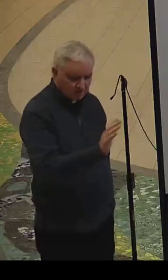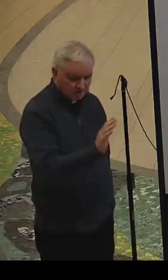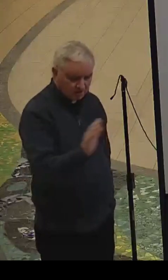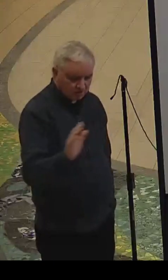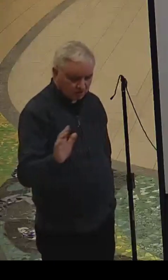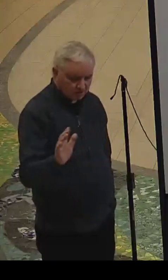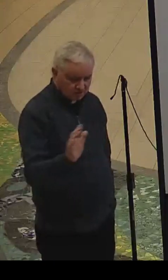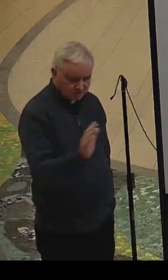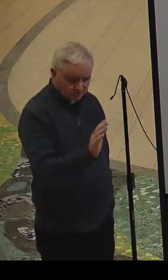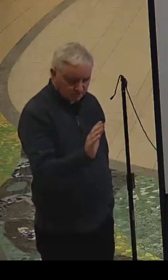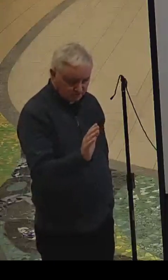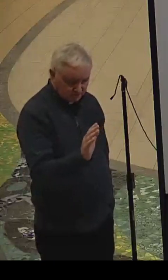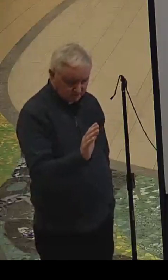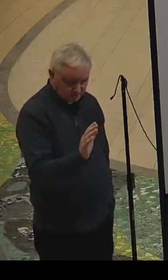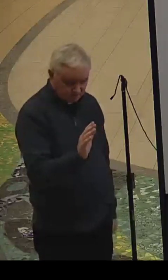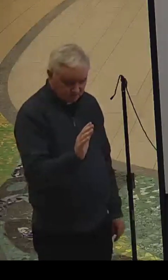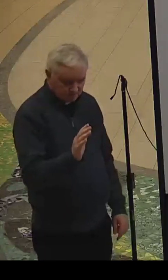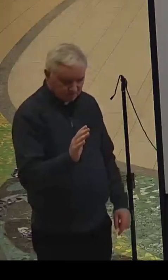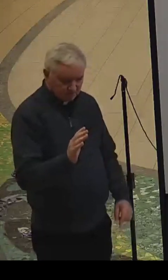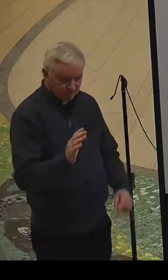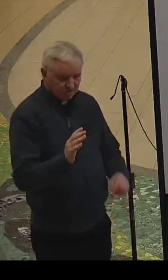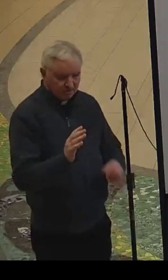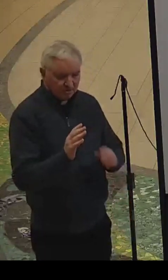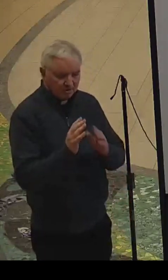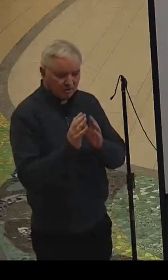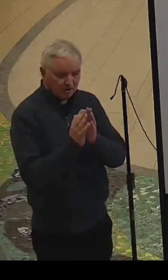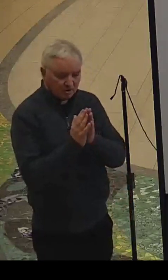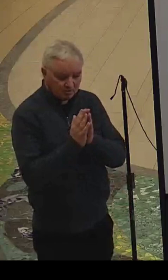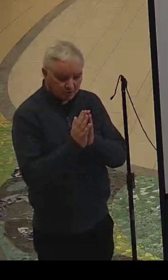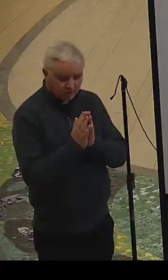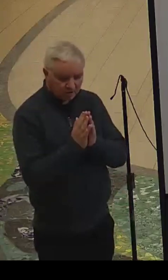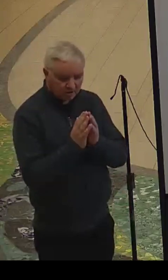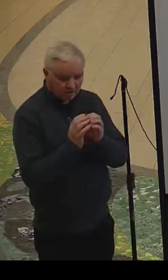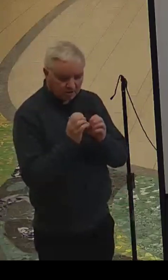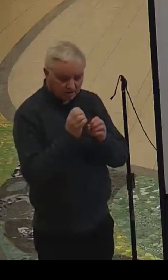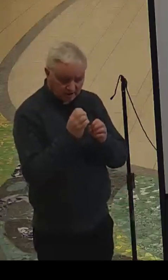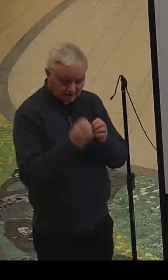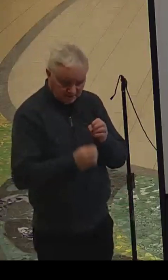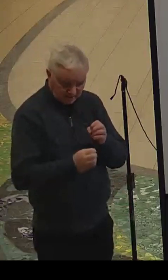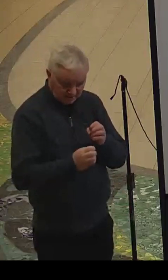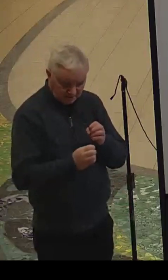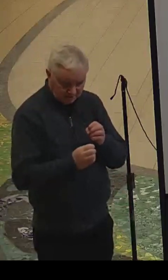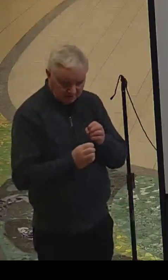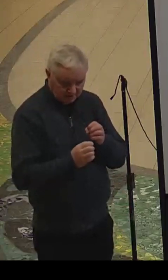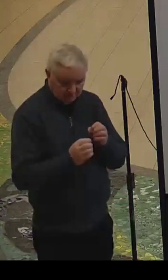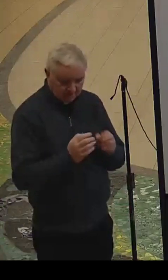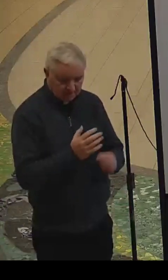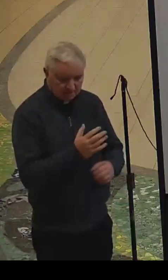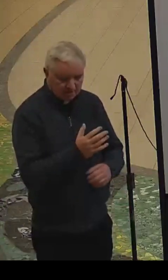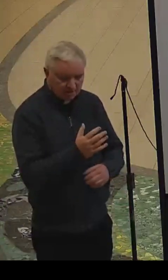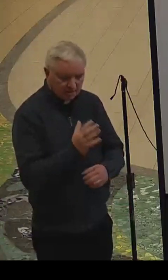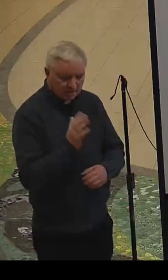and the Holy Spirit. Our prayer has ended.